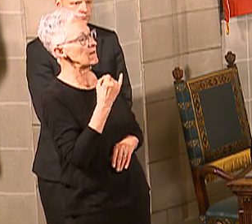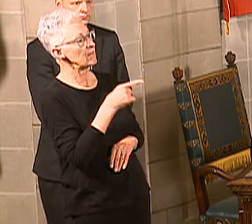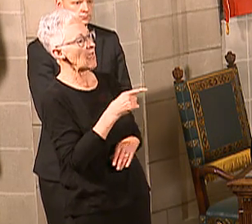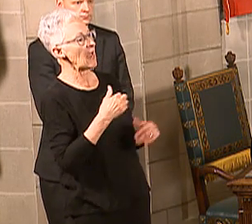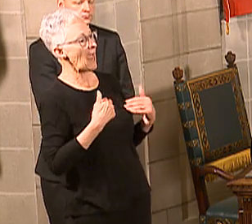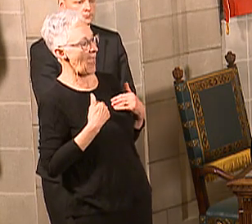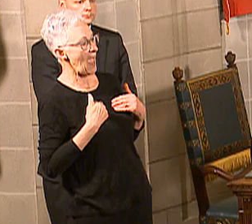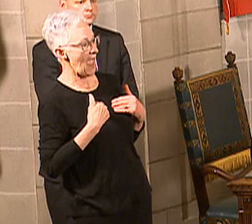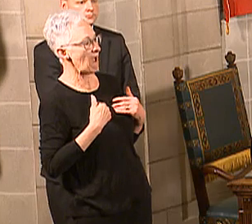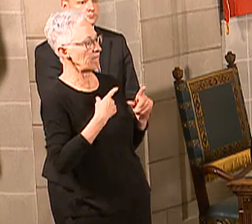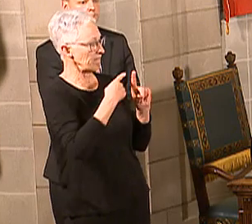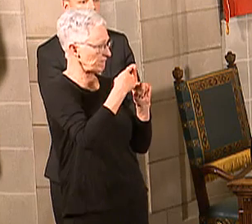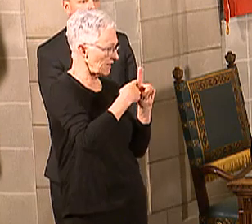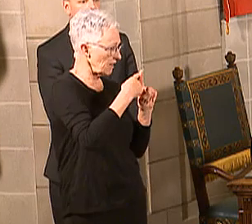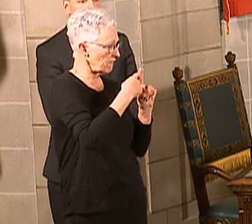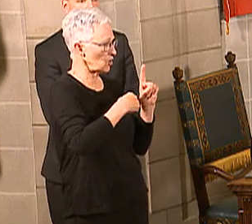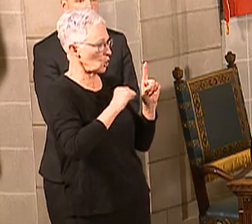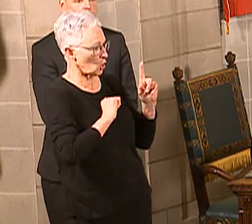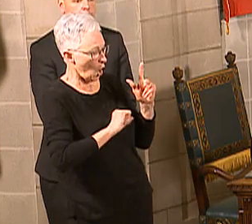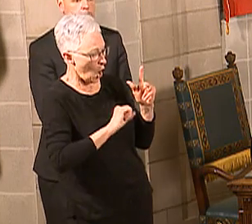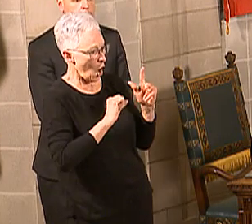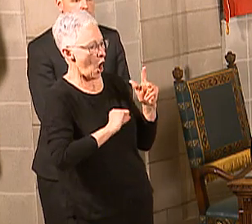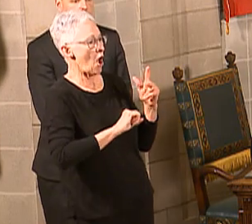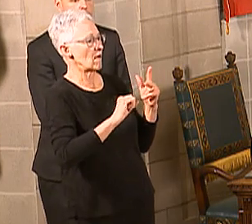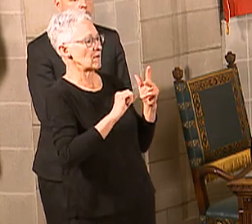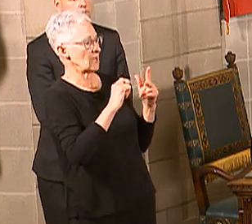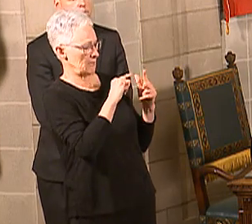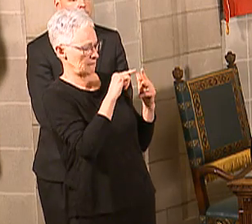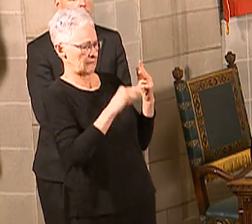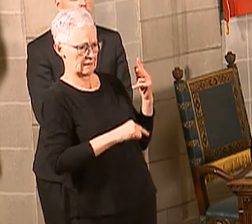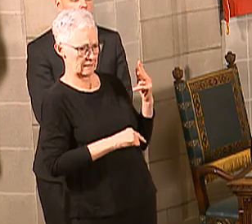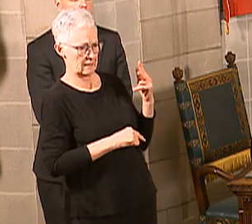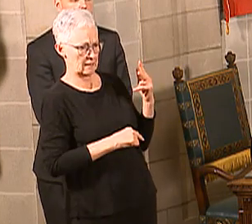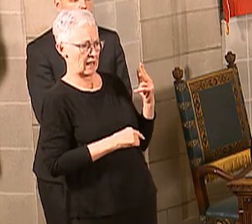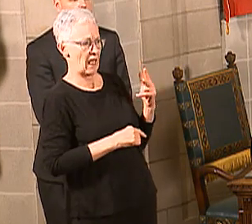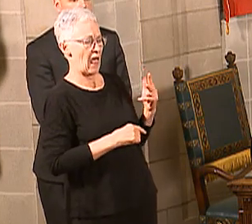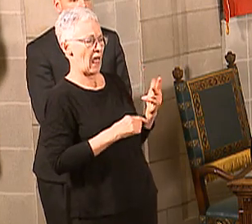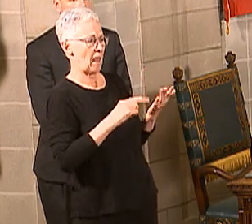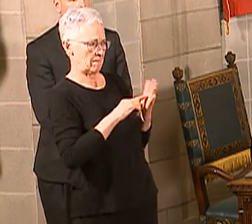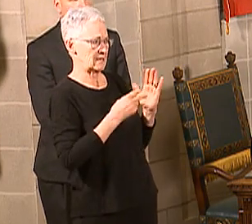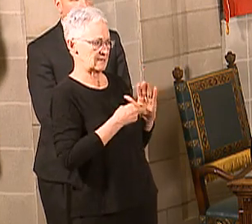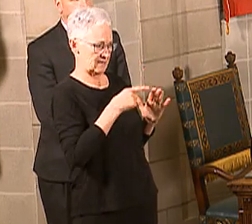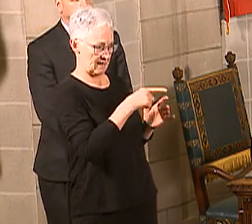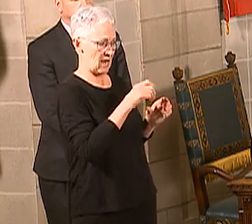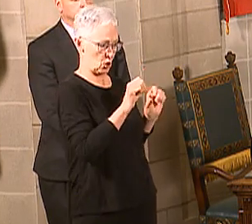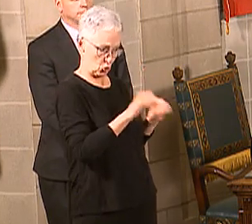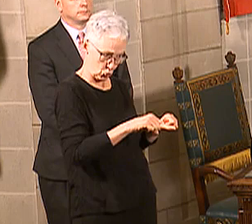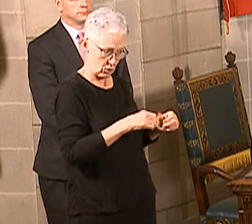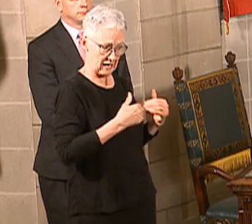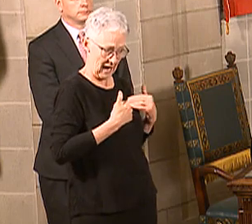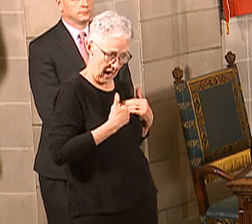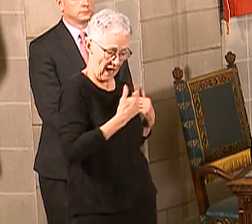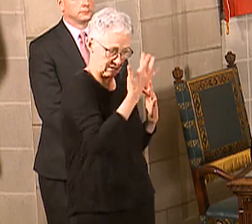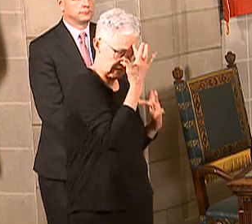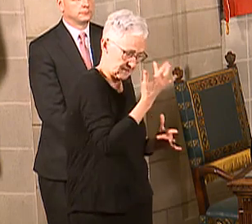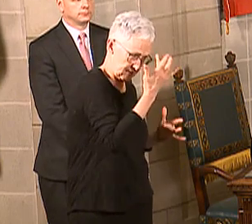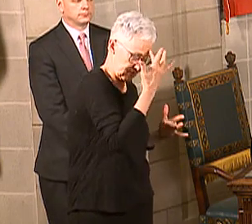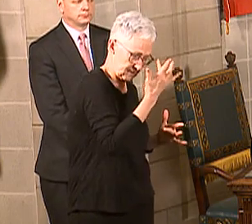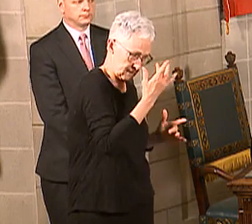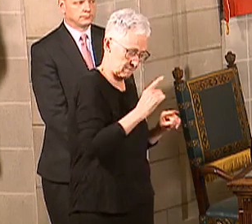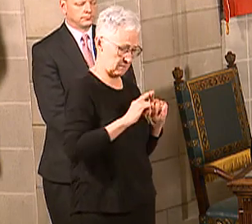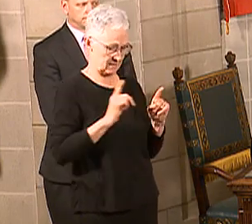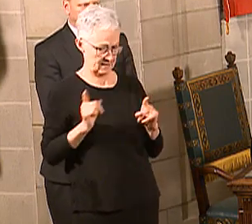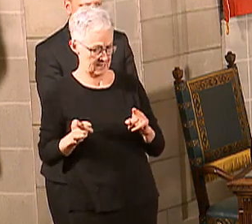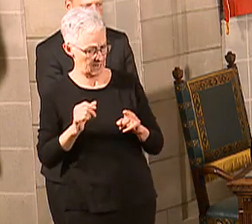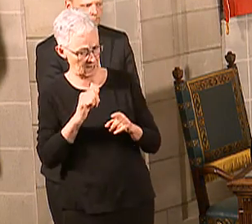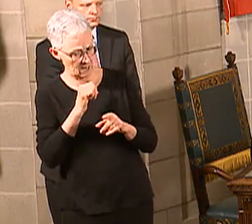hospitalized, they could well have the disease but not be able to test. The question is, again,